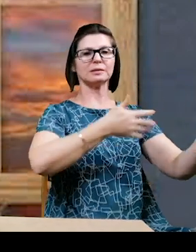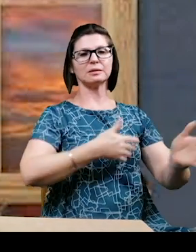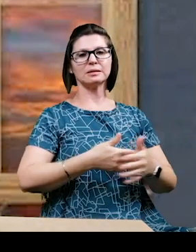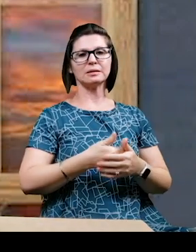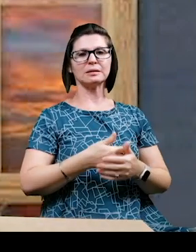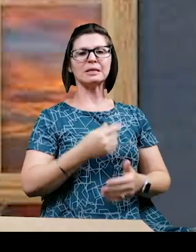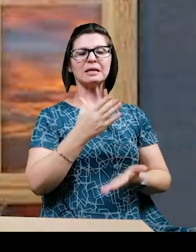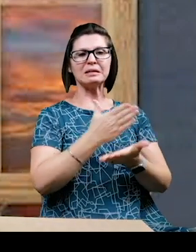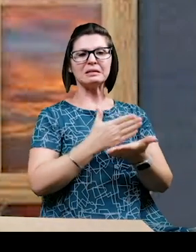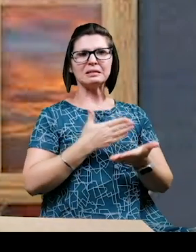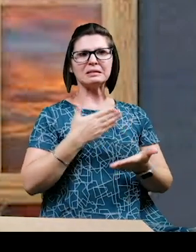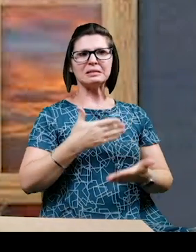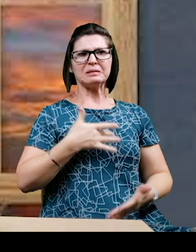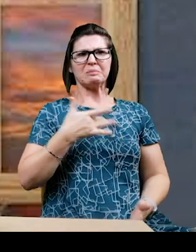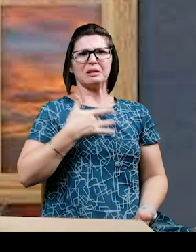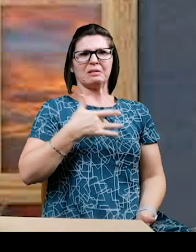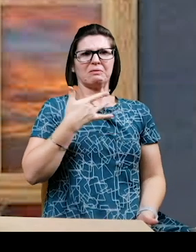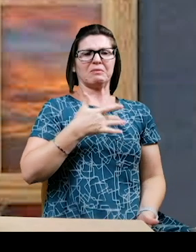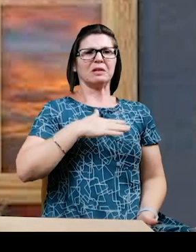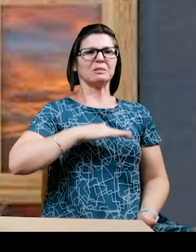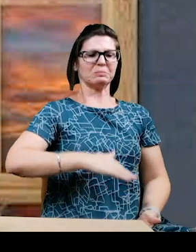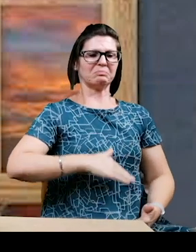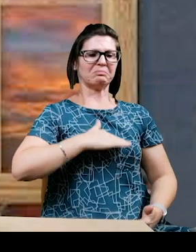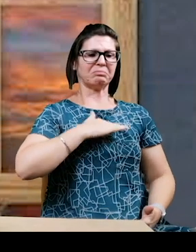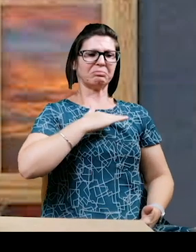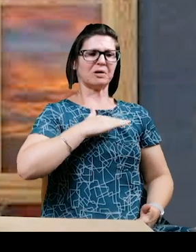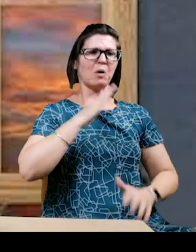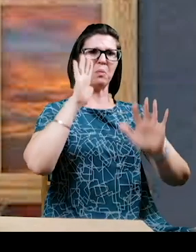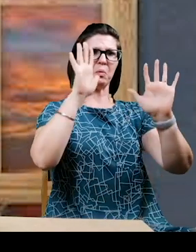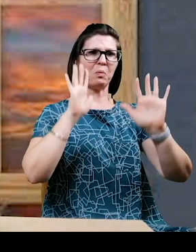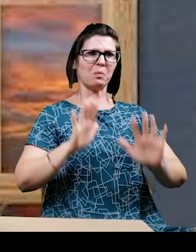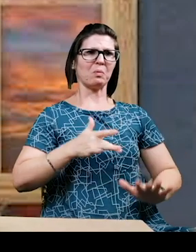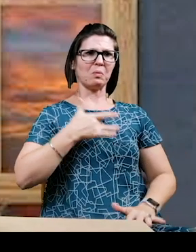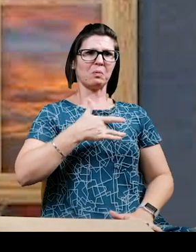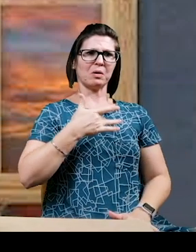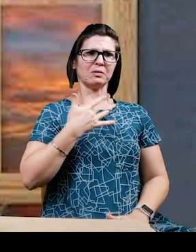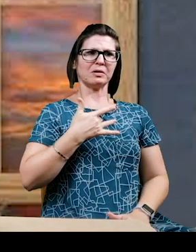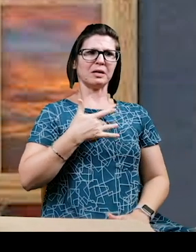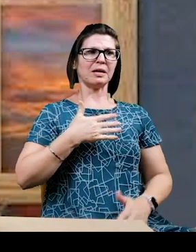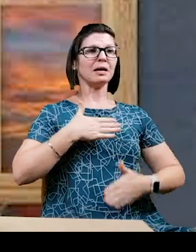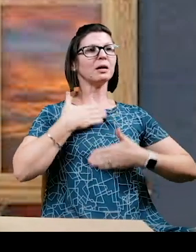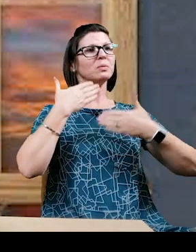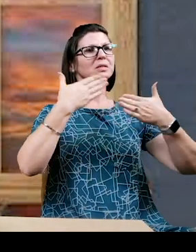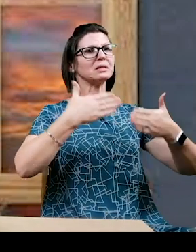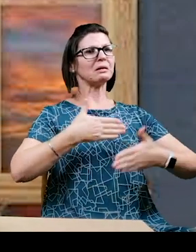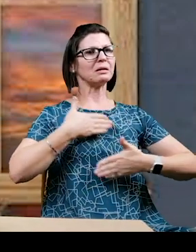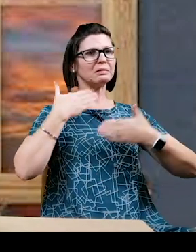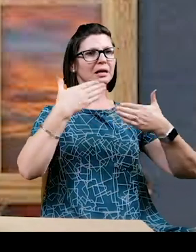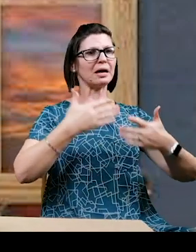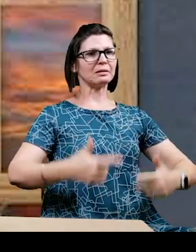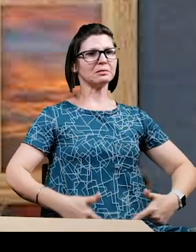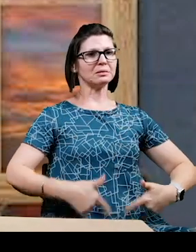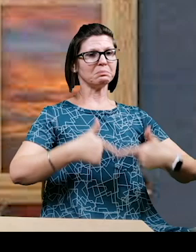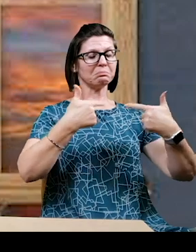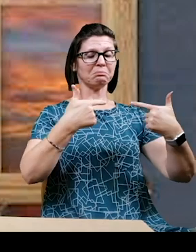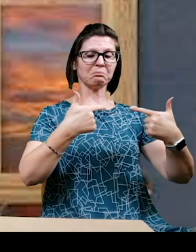his ears. And something filled his chest. A wonderful feeling. He was glad to be alive.